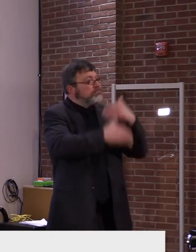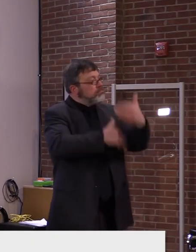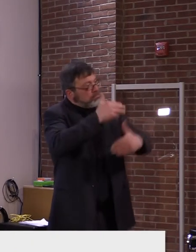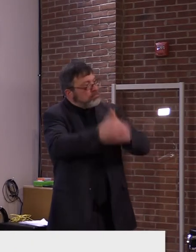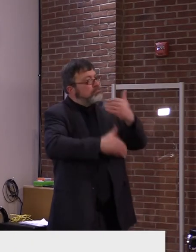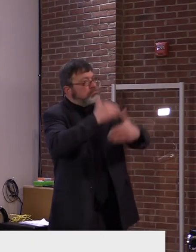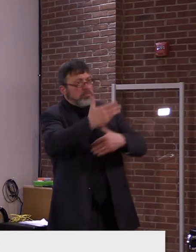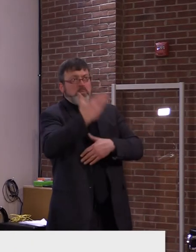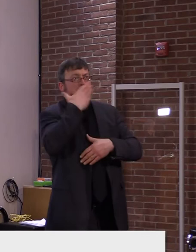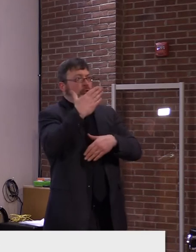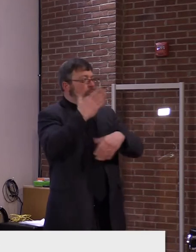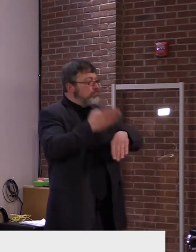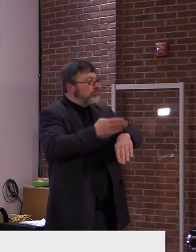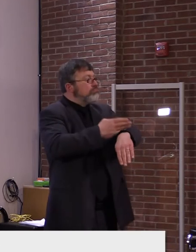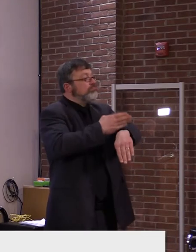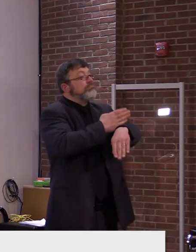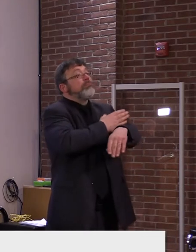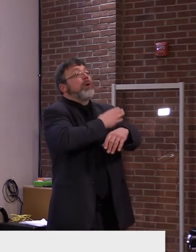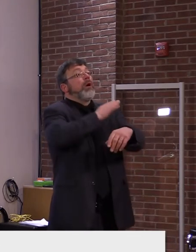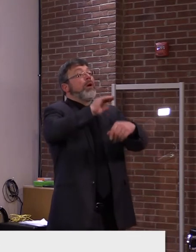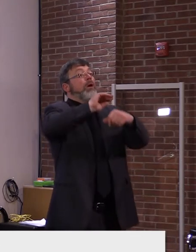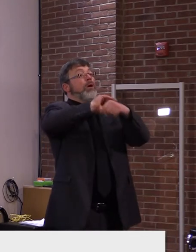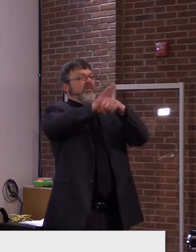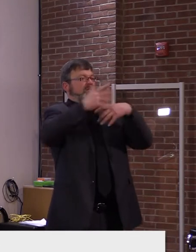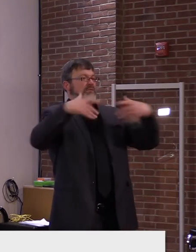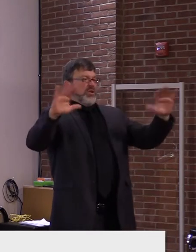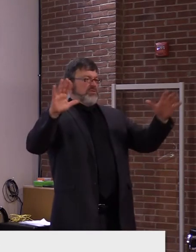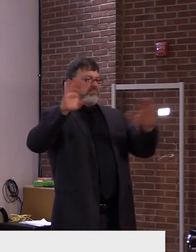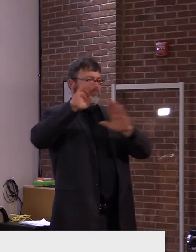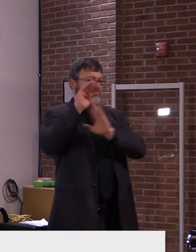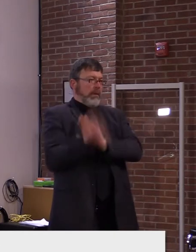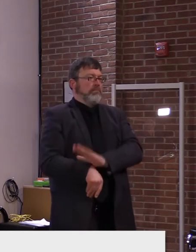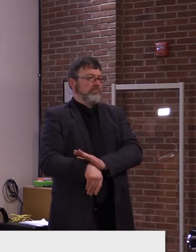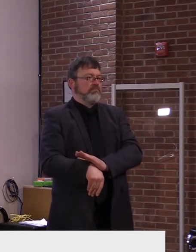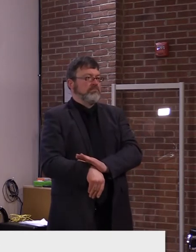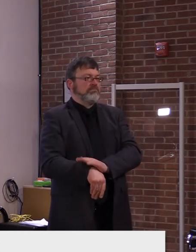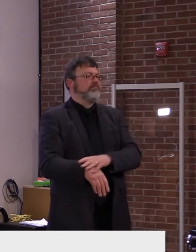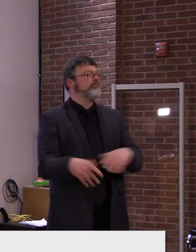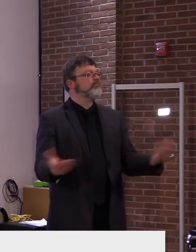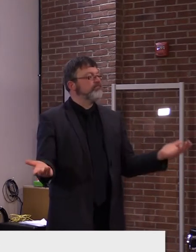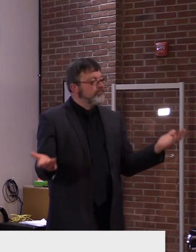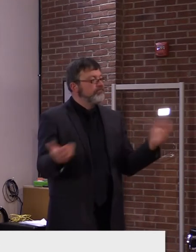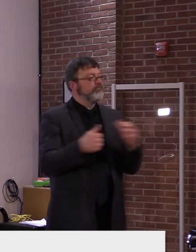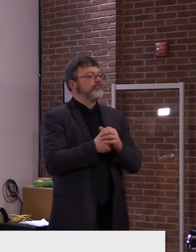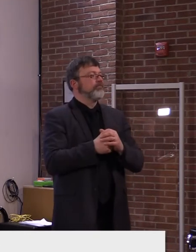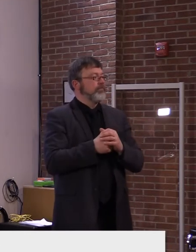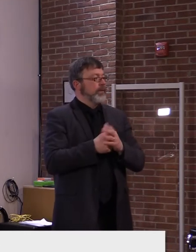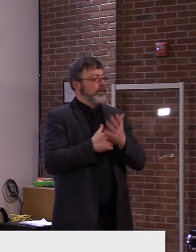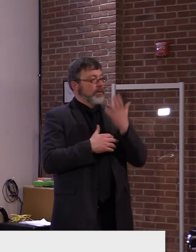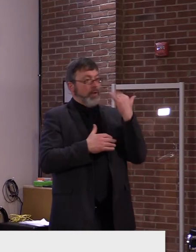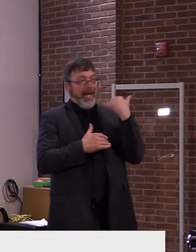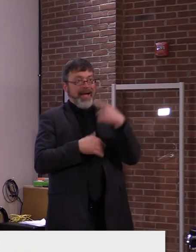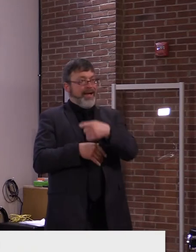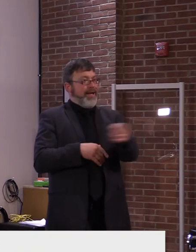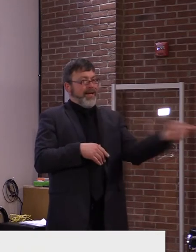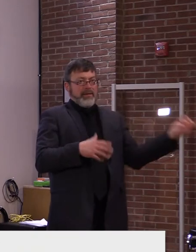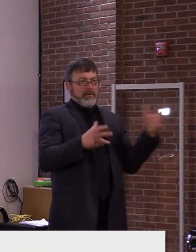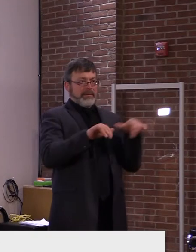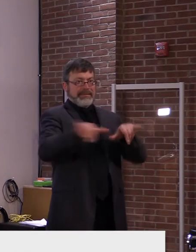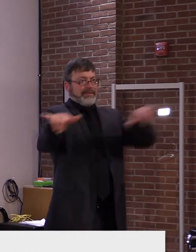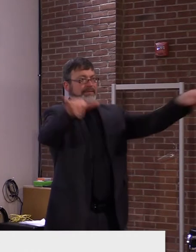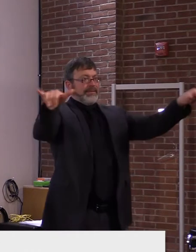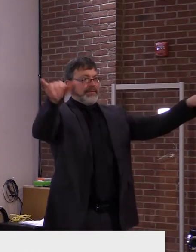the biggest factor I think is isolation. We've put into place various ways of people connecting with us. Um,